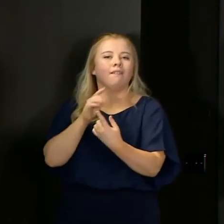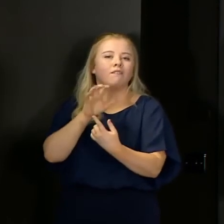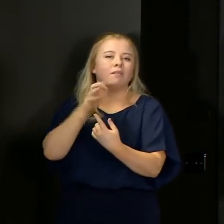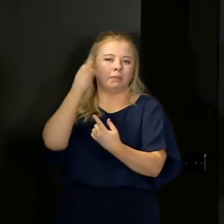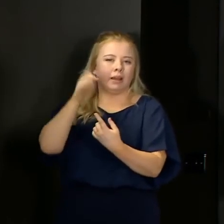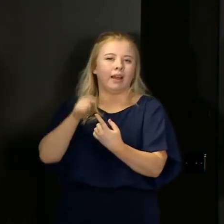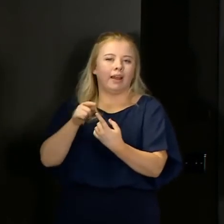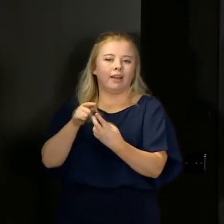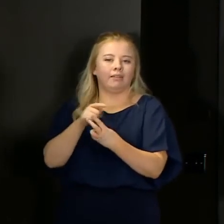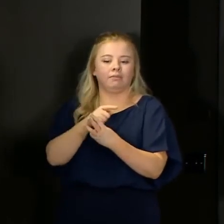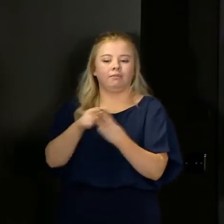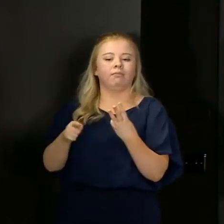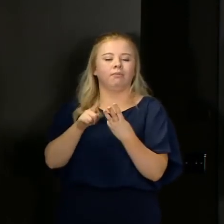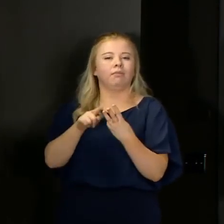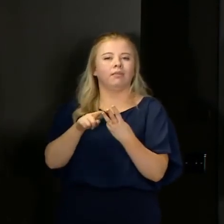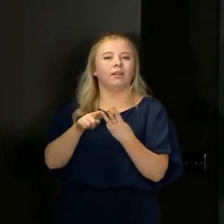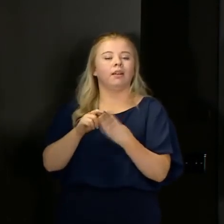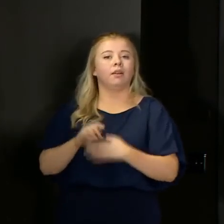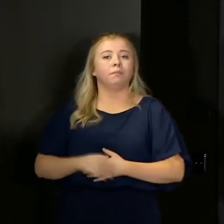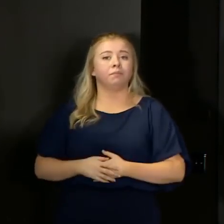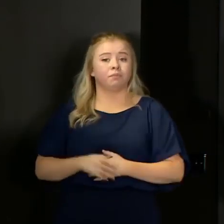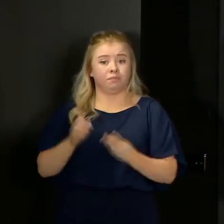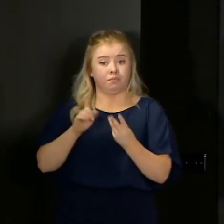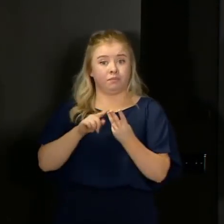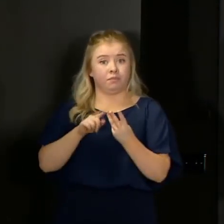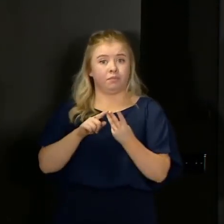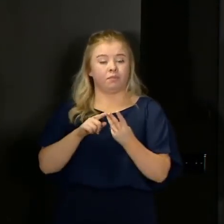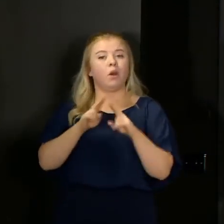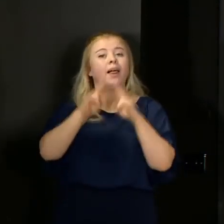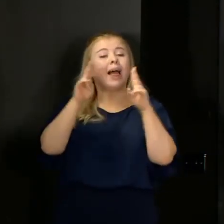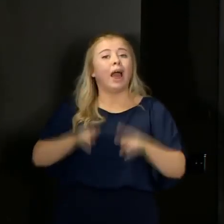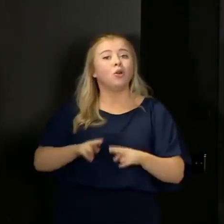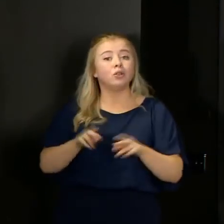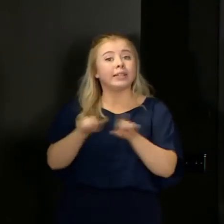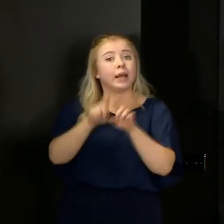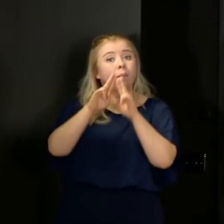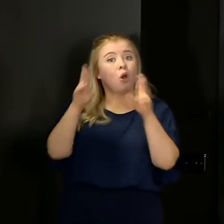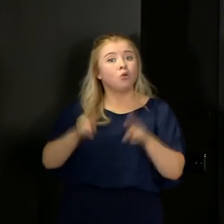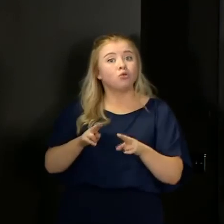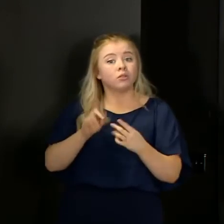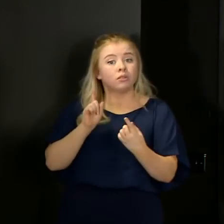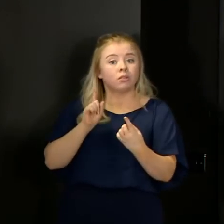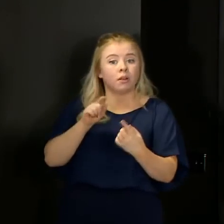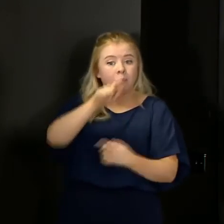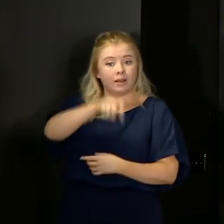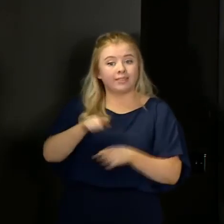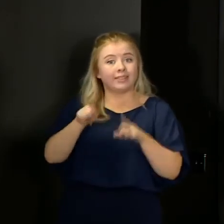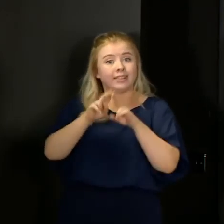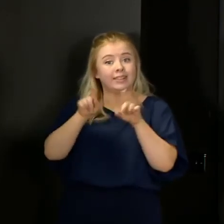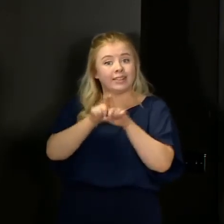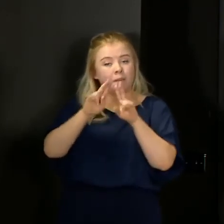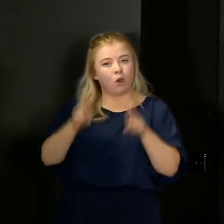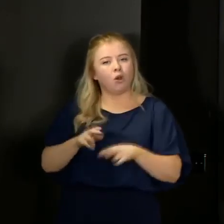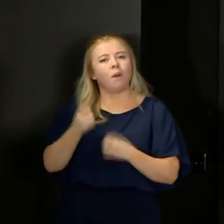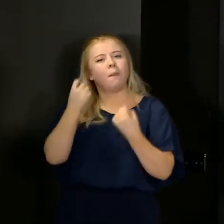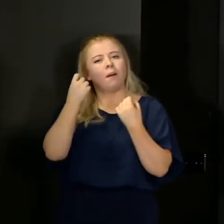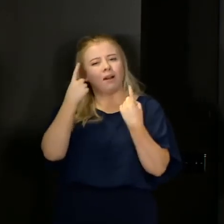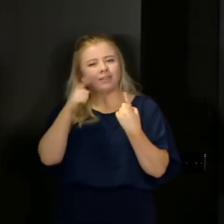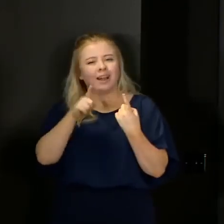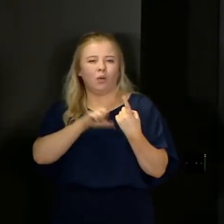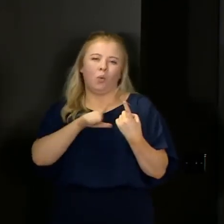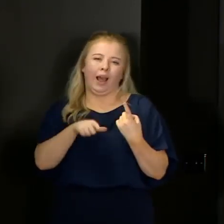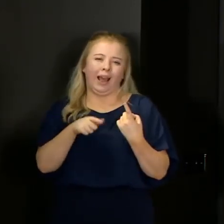15 minutes or longer. Of the third category, the household category, I think it's also important to understand that while that's largely self